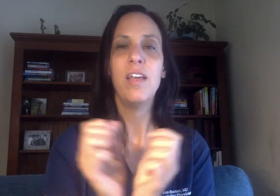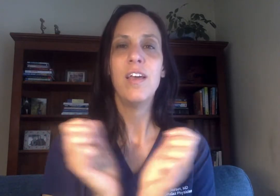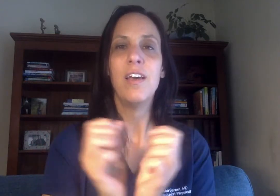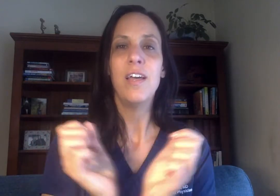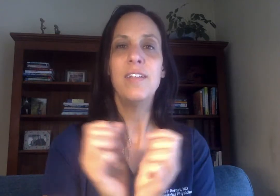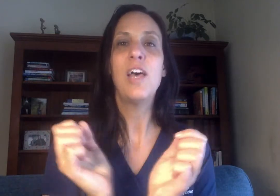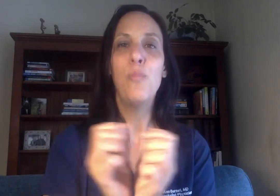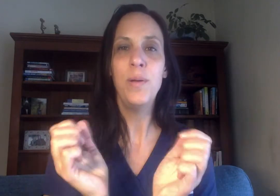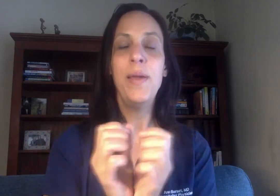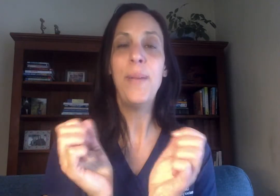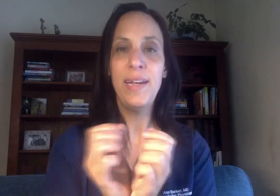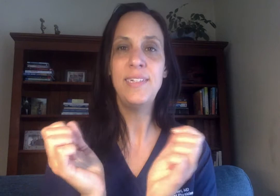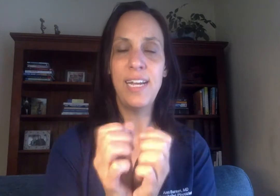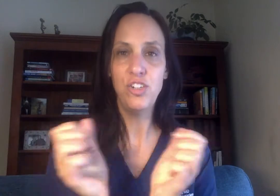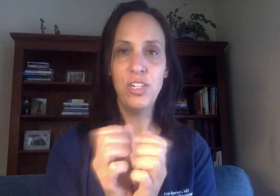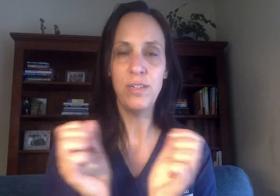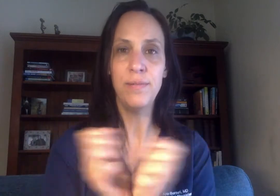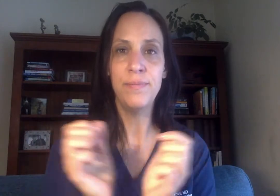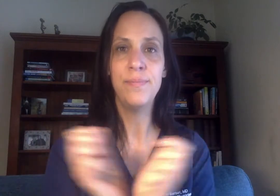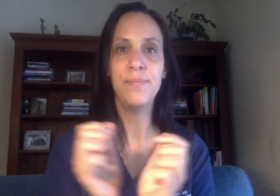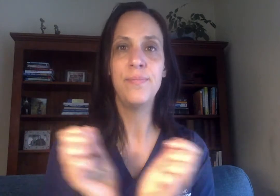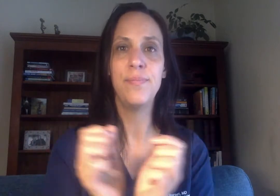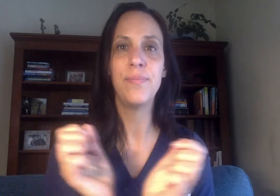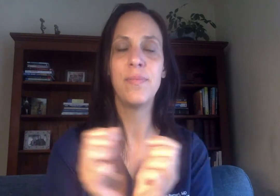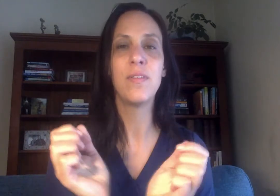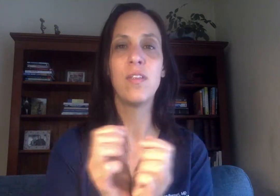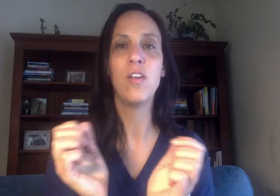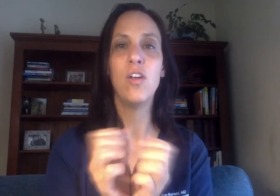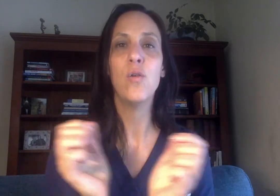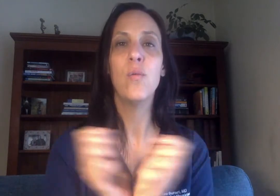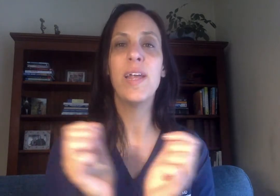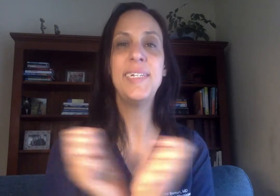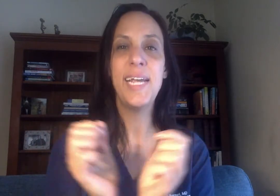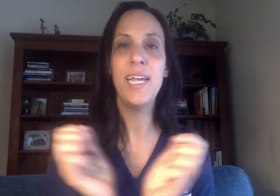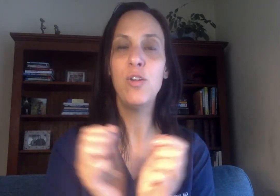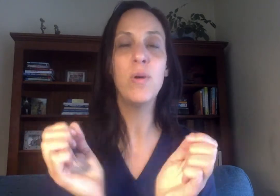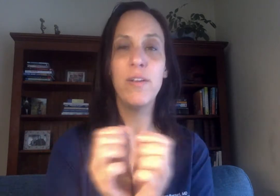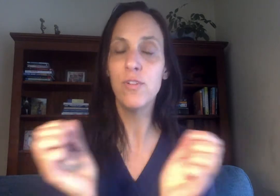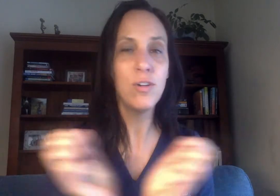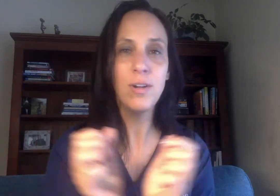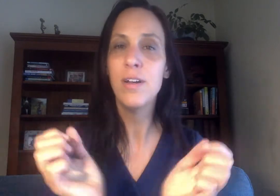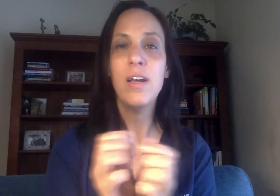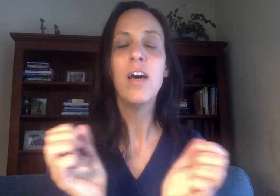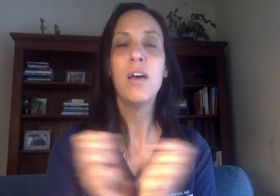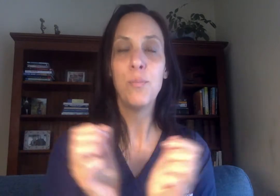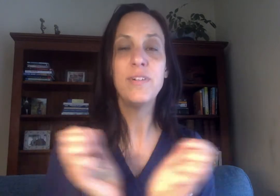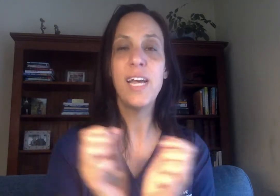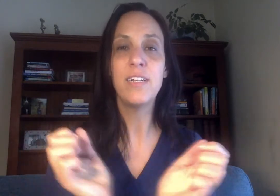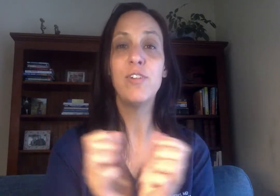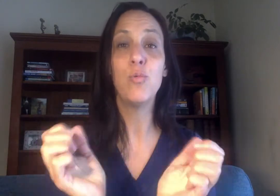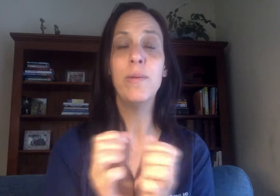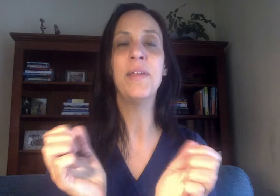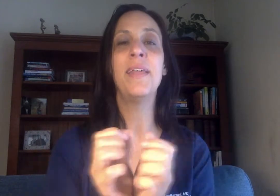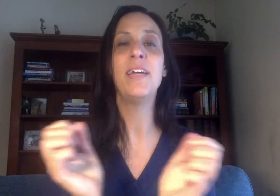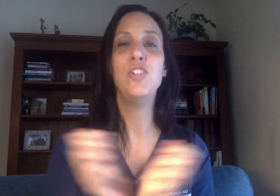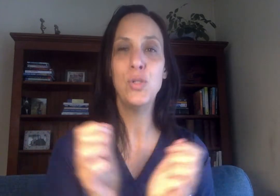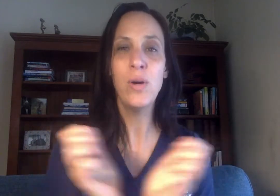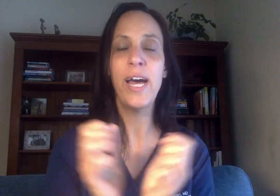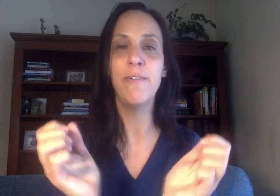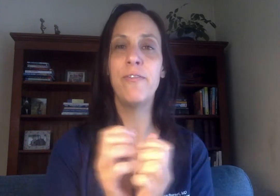It's helping me pay attention when I take whatever protective equipment that I do have